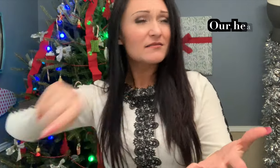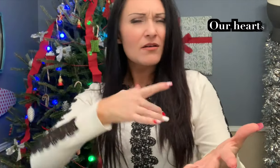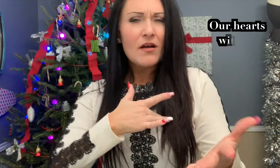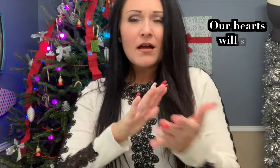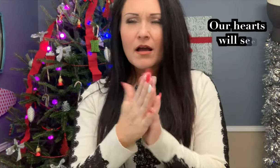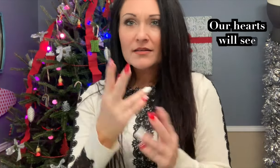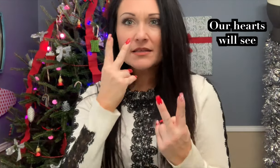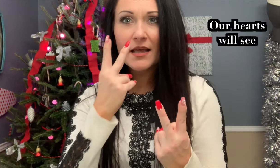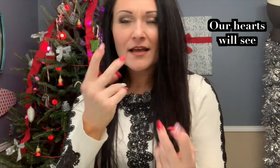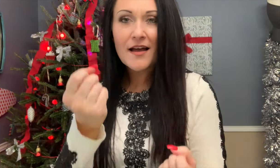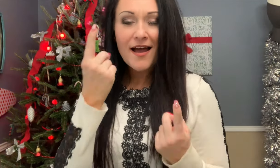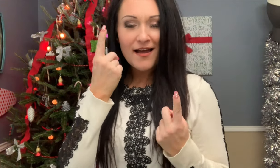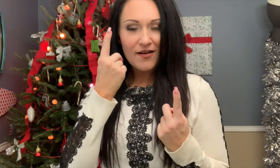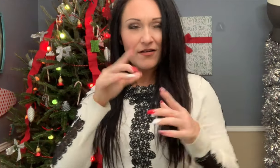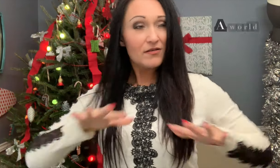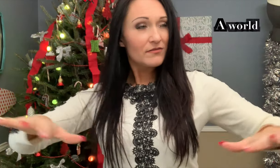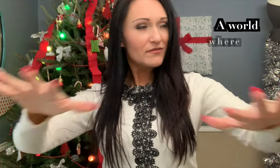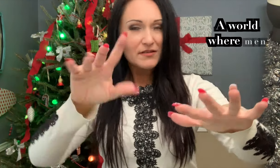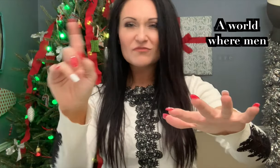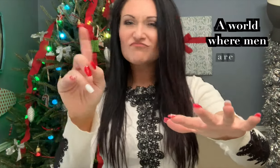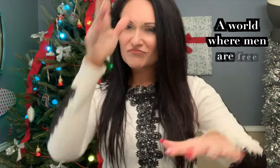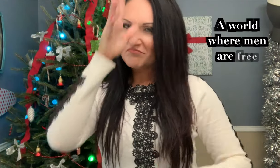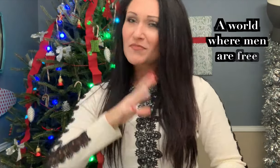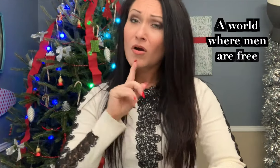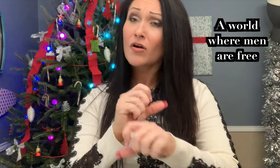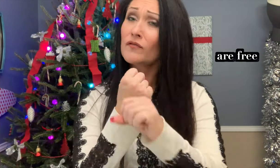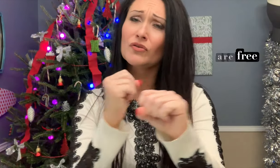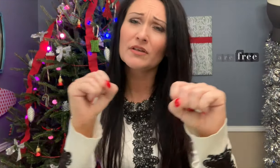hearts will see a world where men are free.